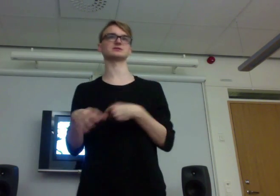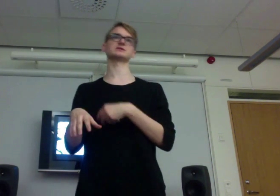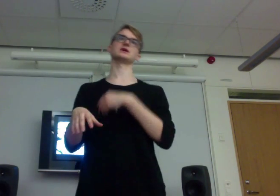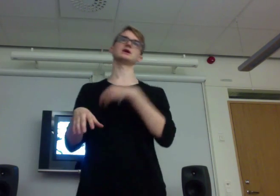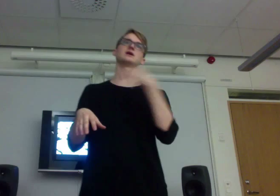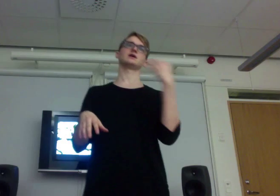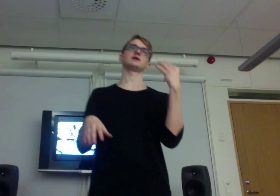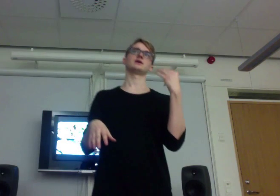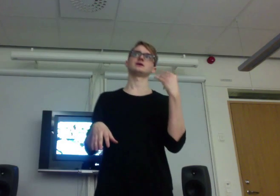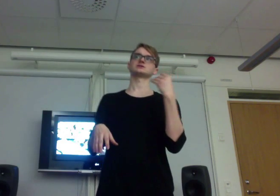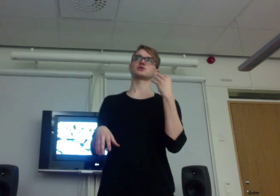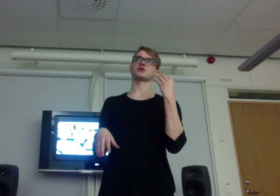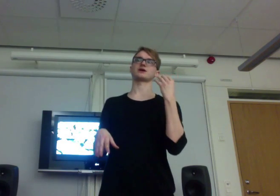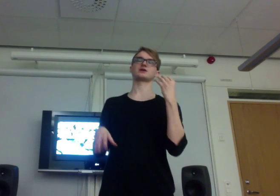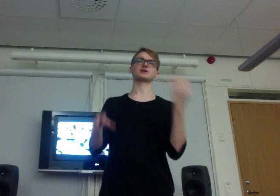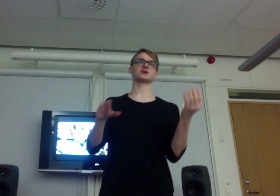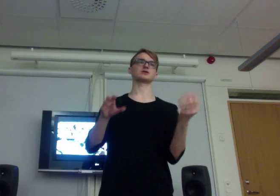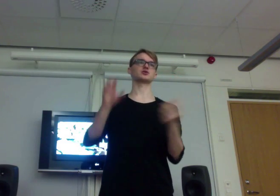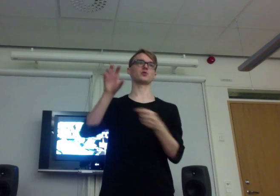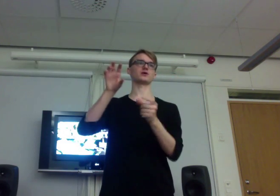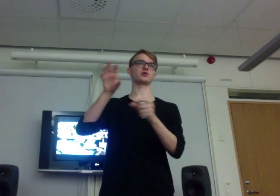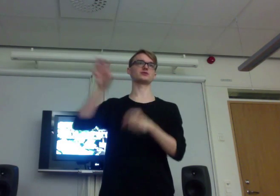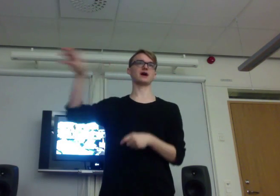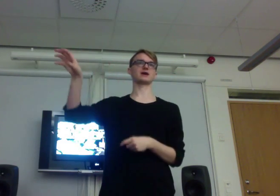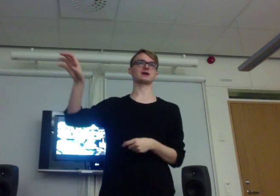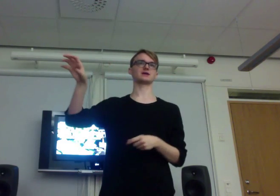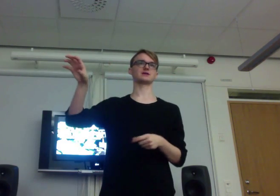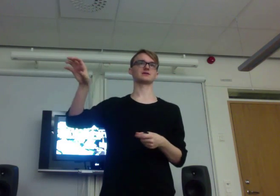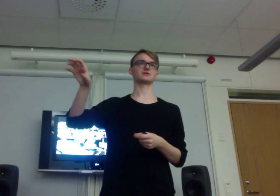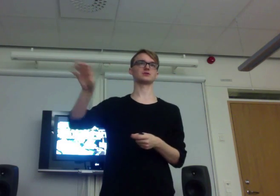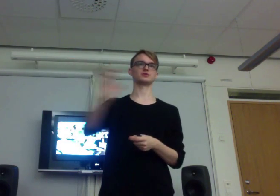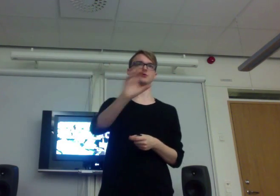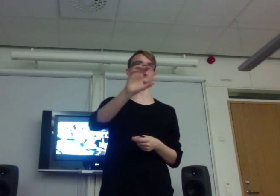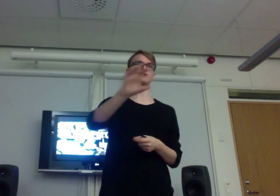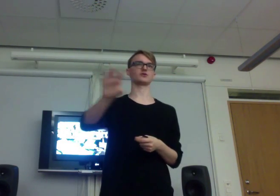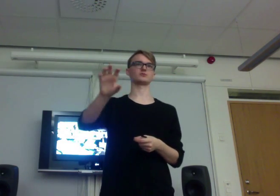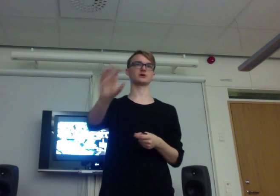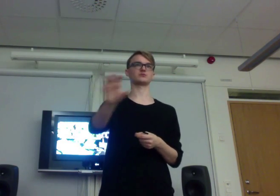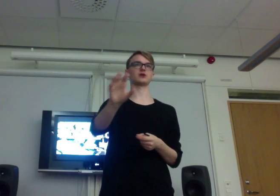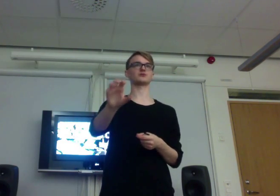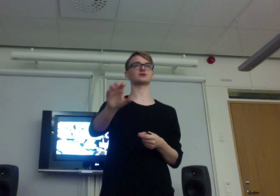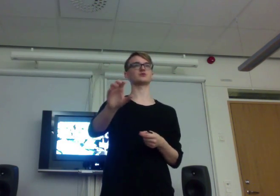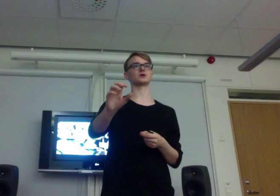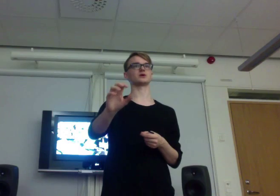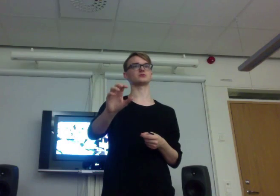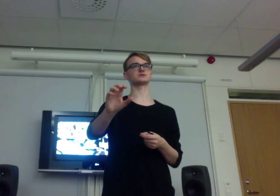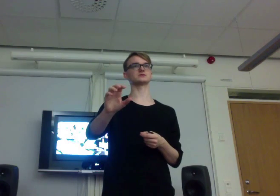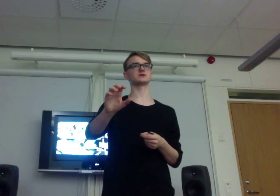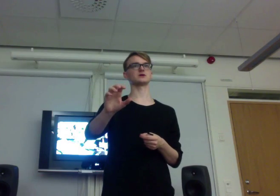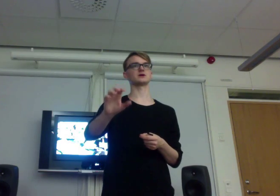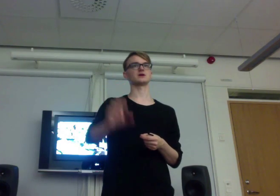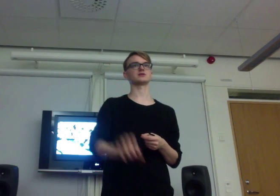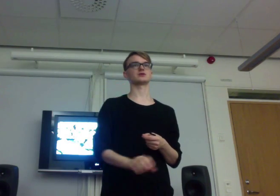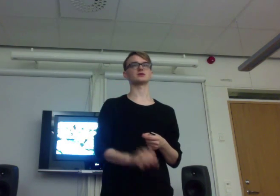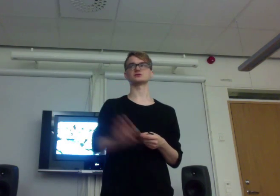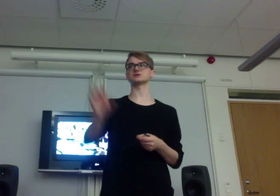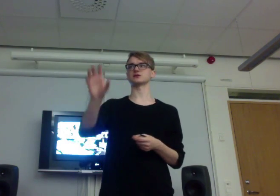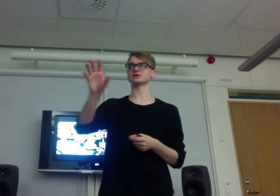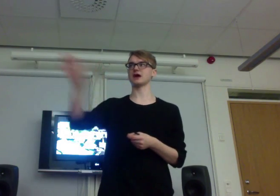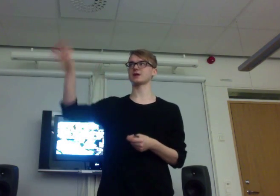sort of like, uh, QR code tagging, with your mobile phone, with your without the QR codes, you could tag a